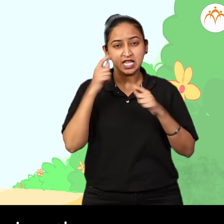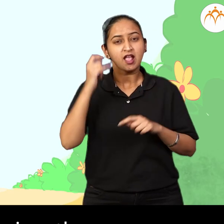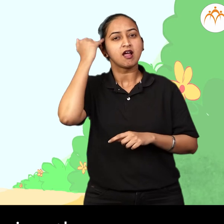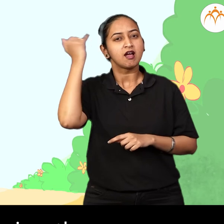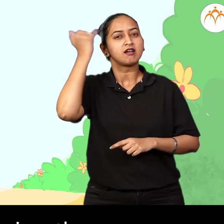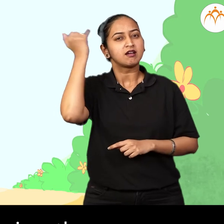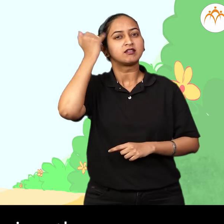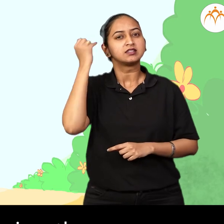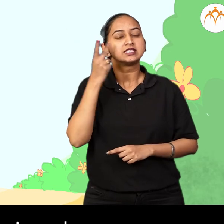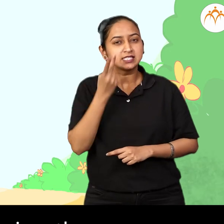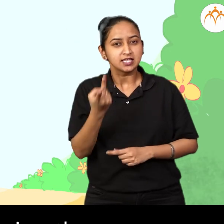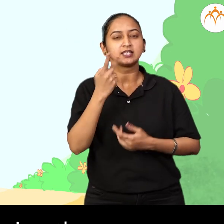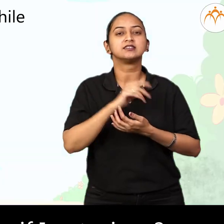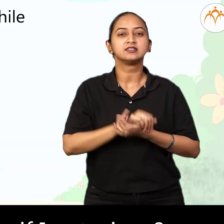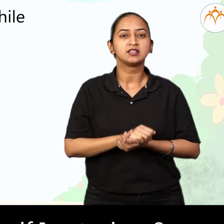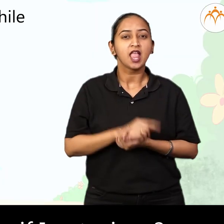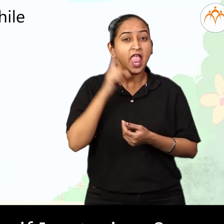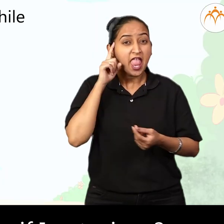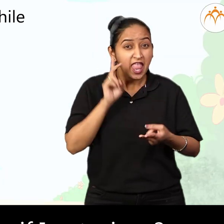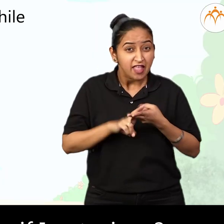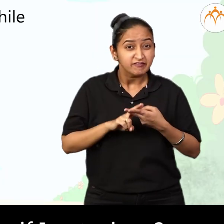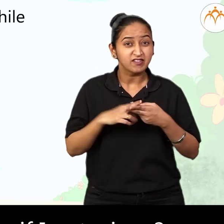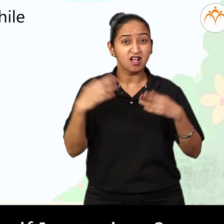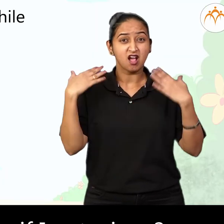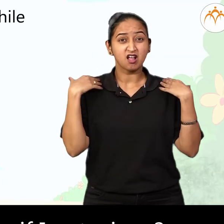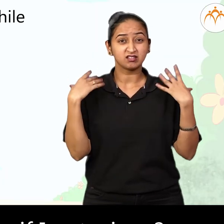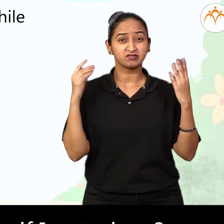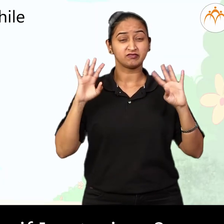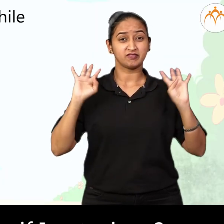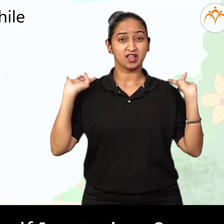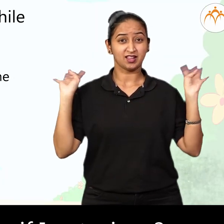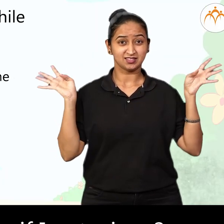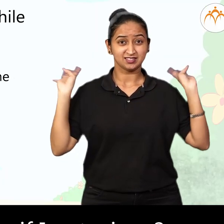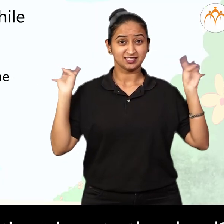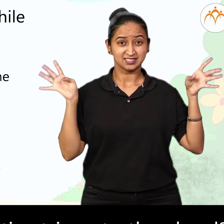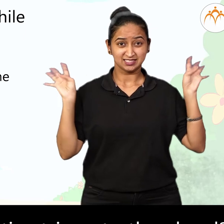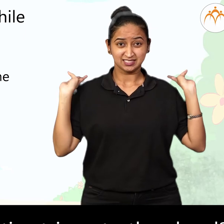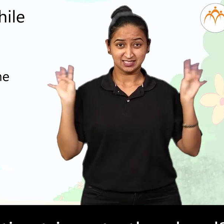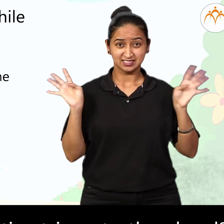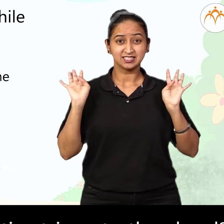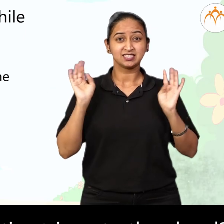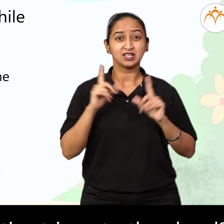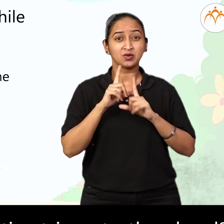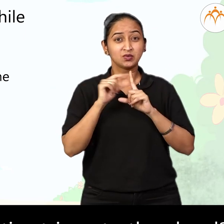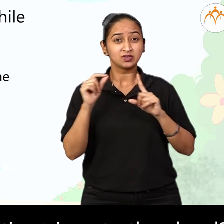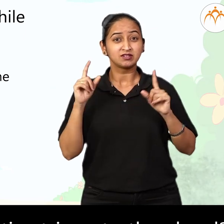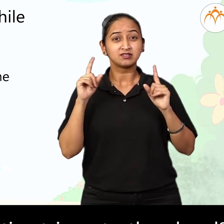answering them. What will happen if I get wings? What can be done if we tie